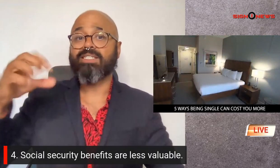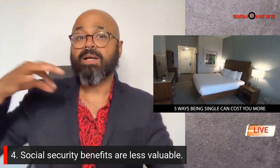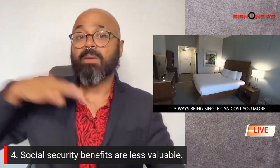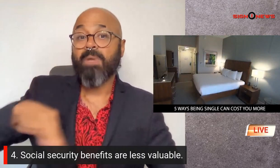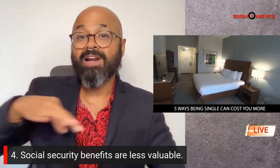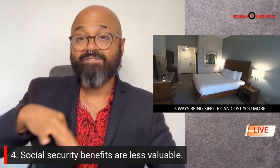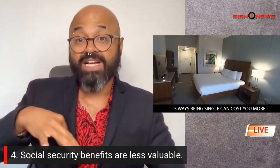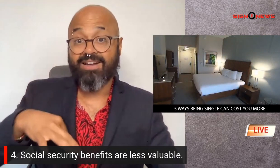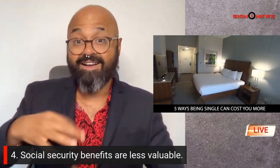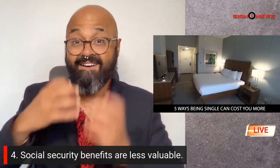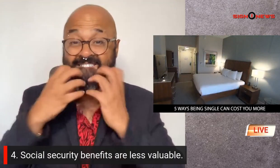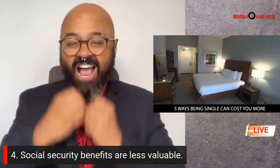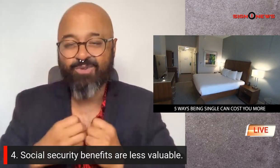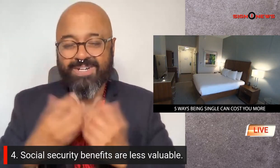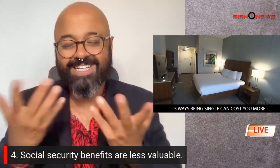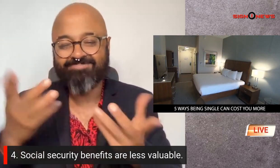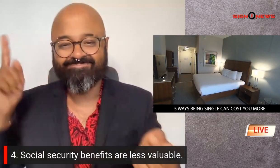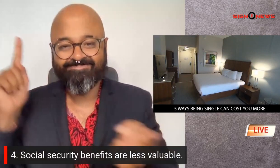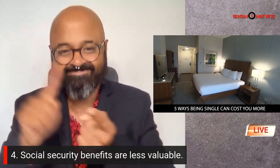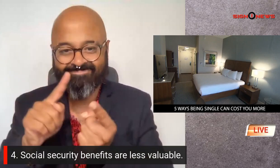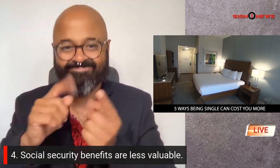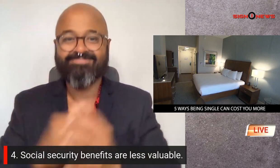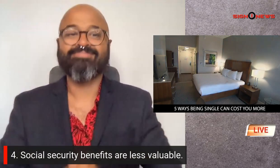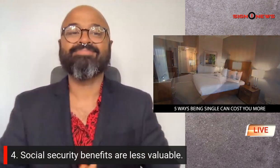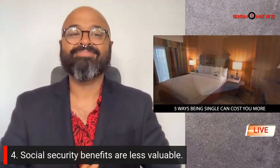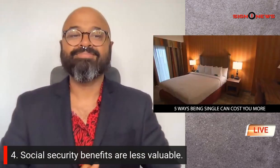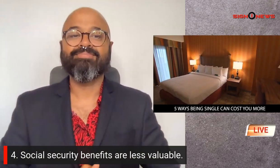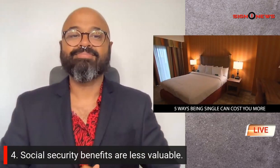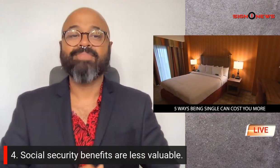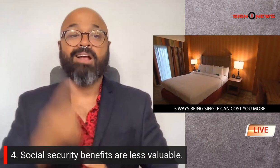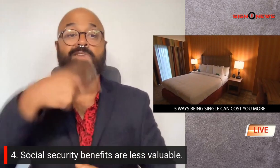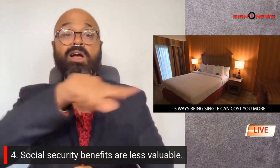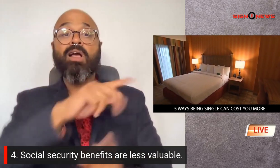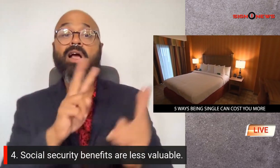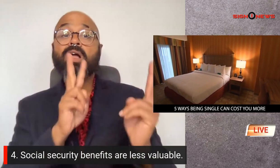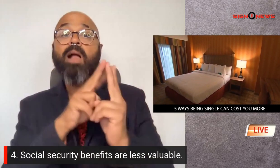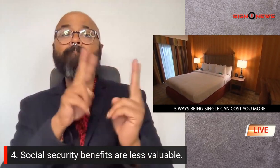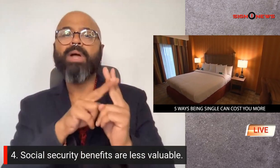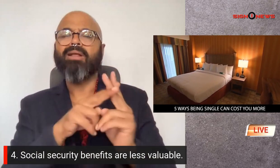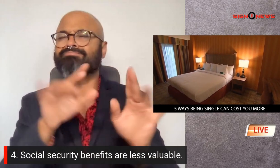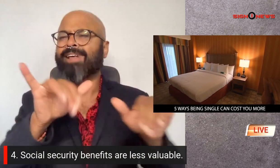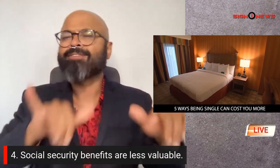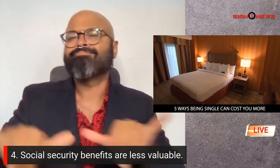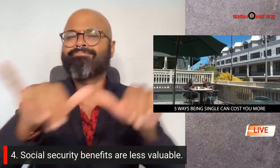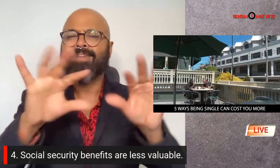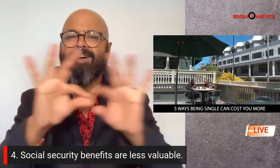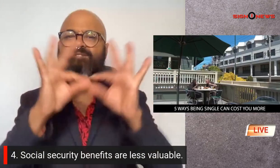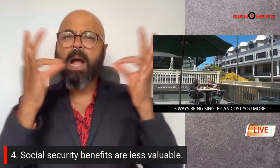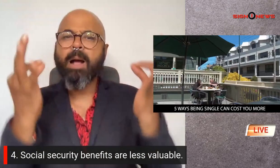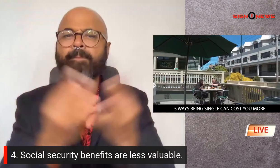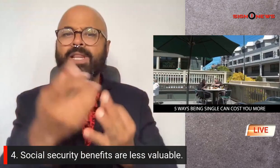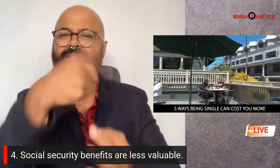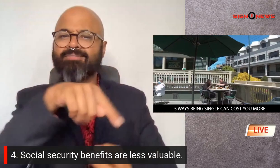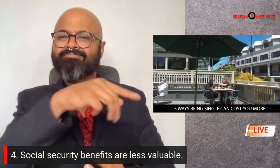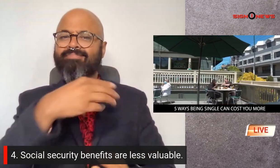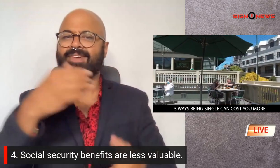security benefits are less valuable for couples typically there are other family members